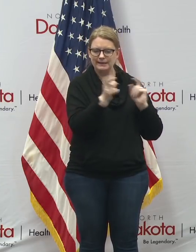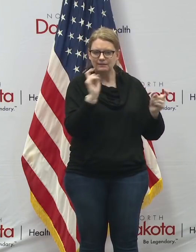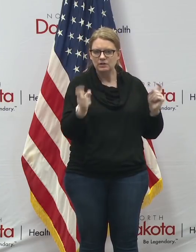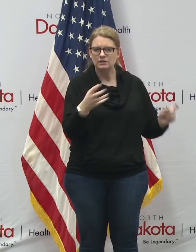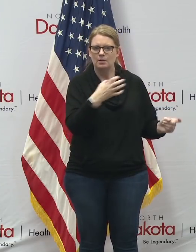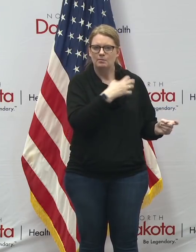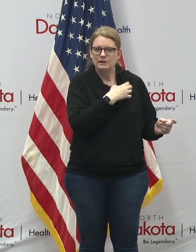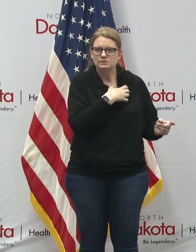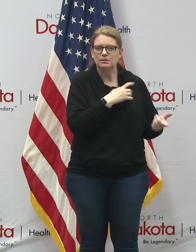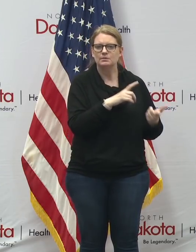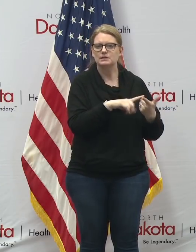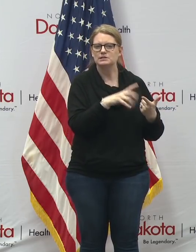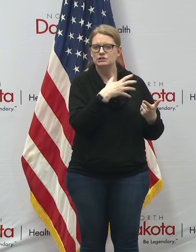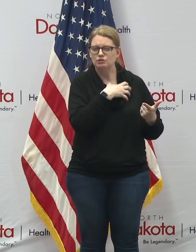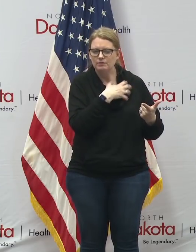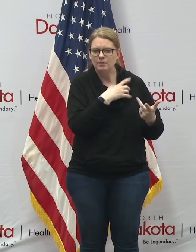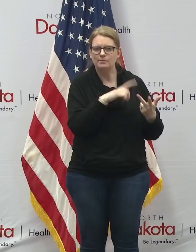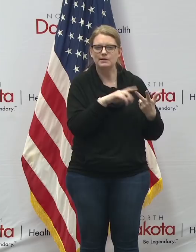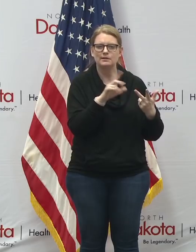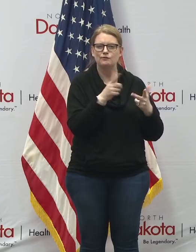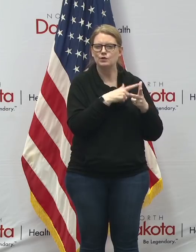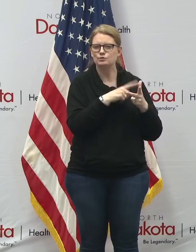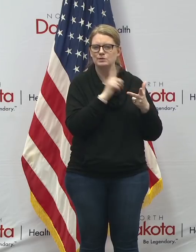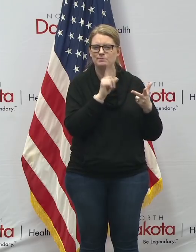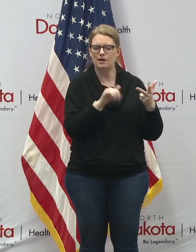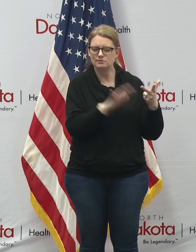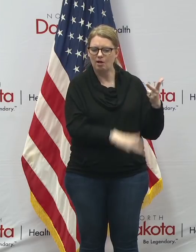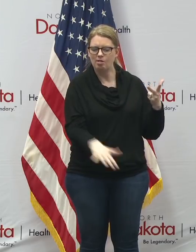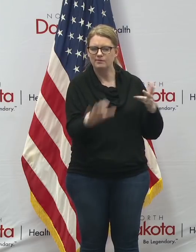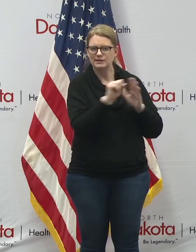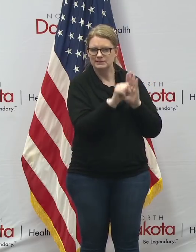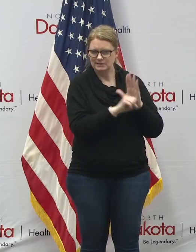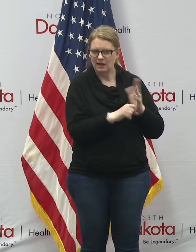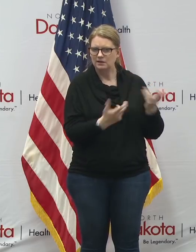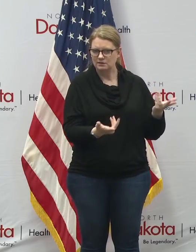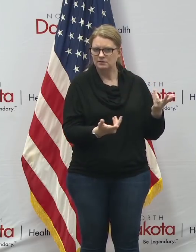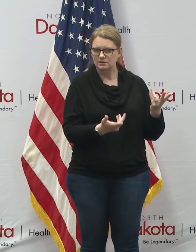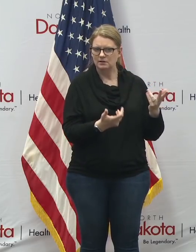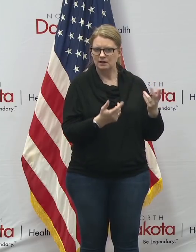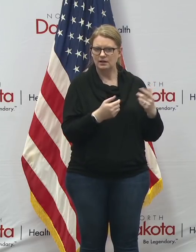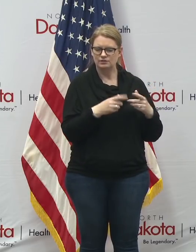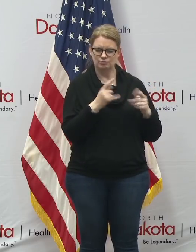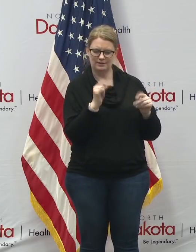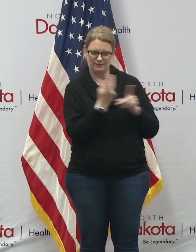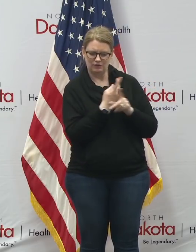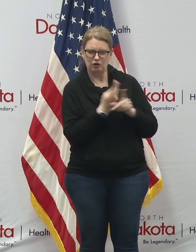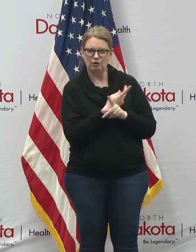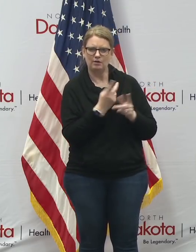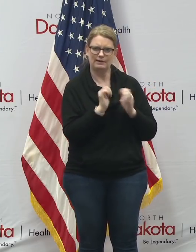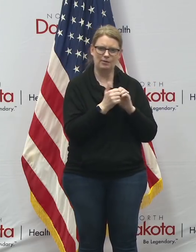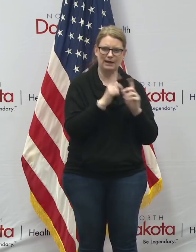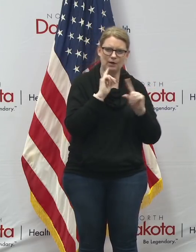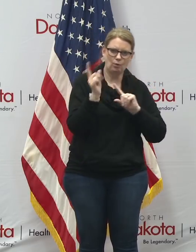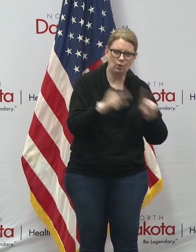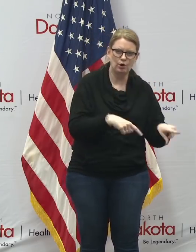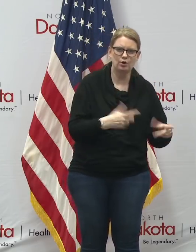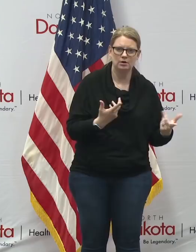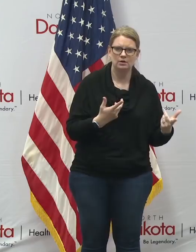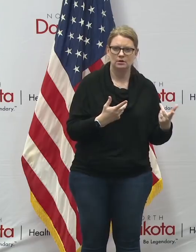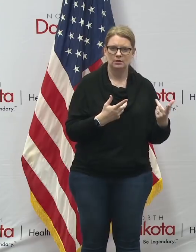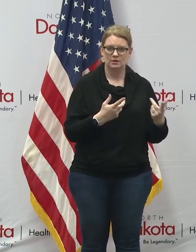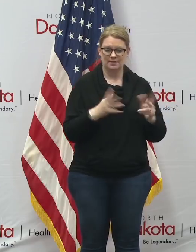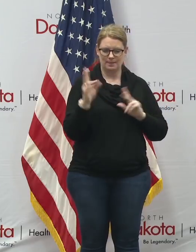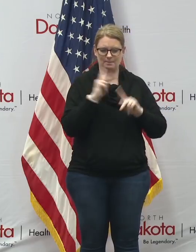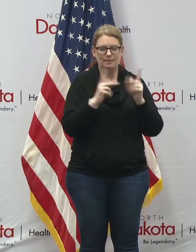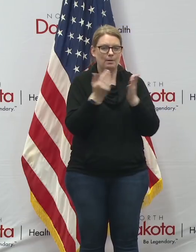and sheriff's department and first responders around the state and worked on getting some of the kinks out because in some cases we were trying to make sure that the people